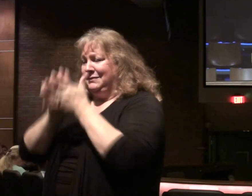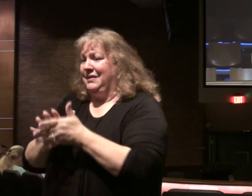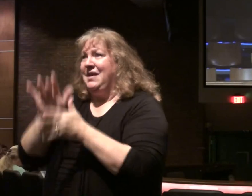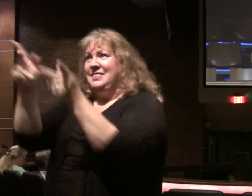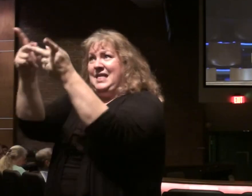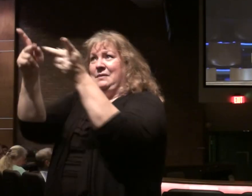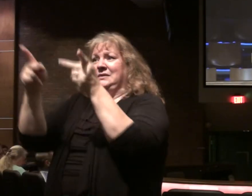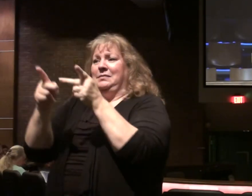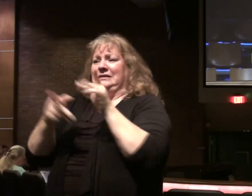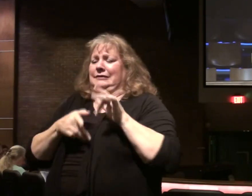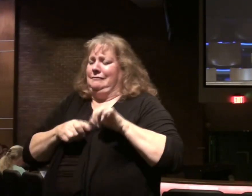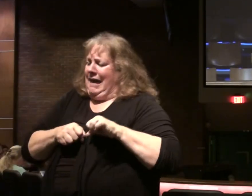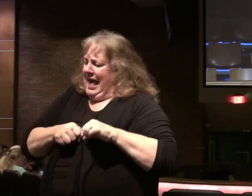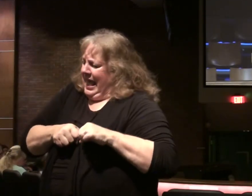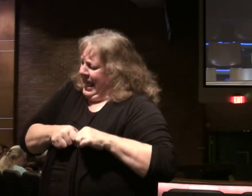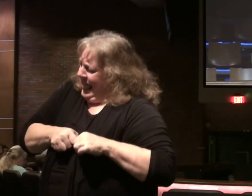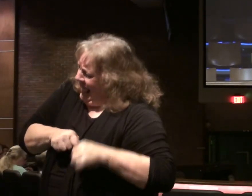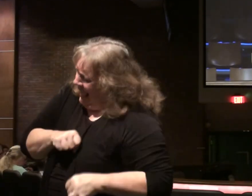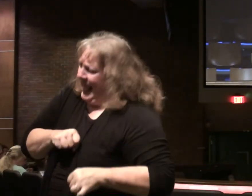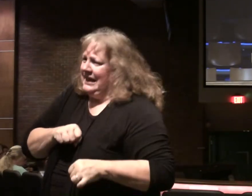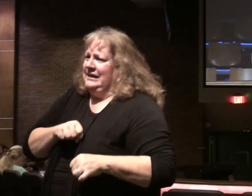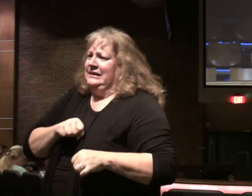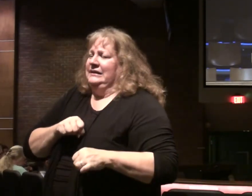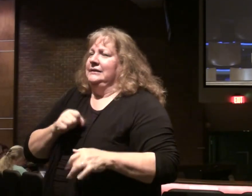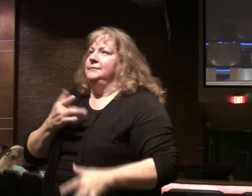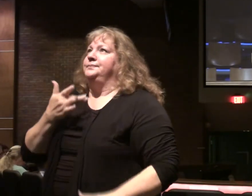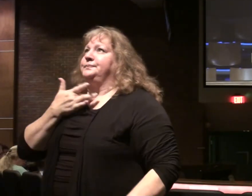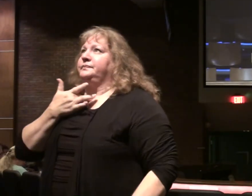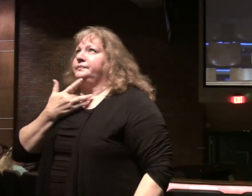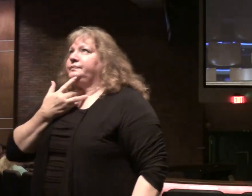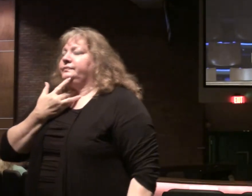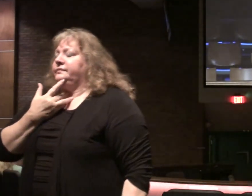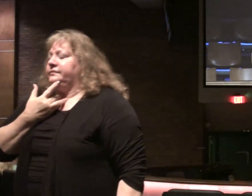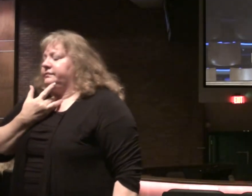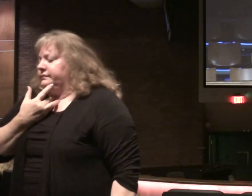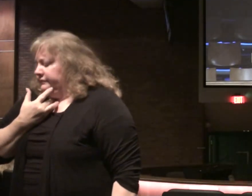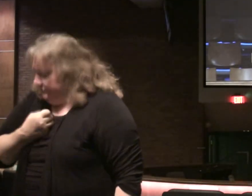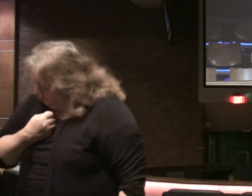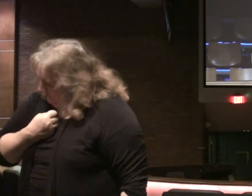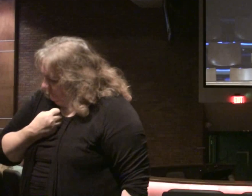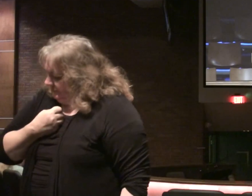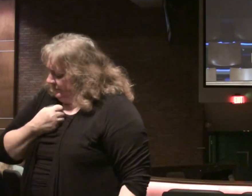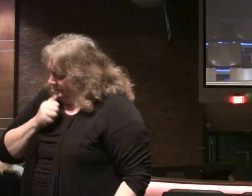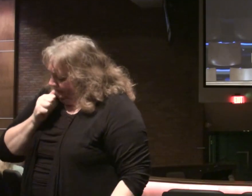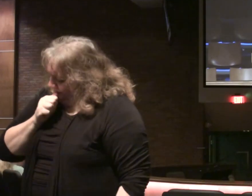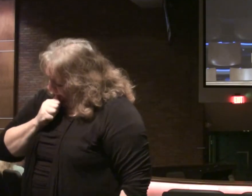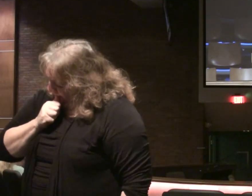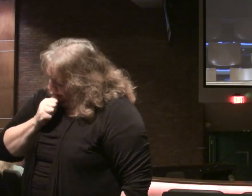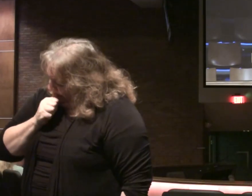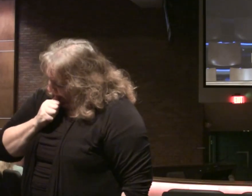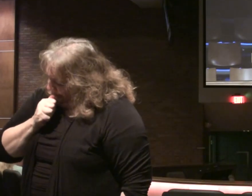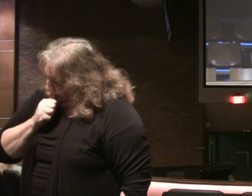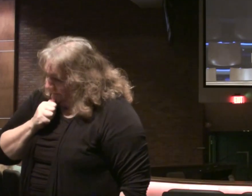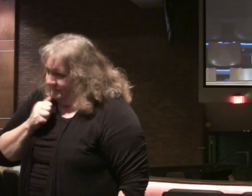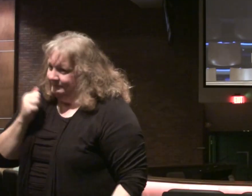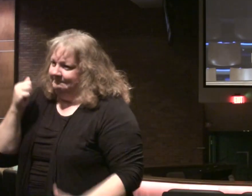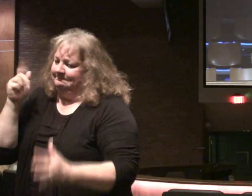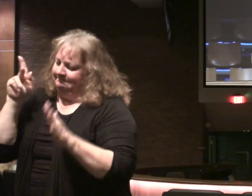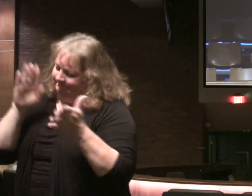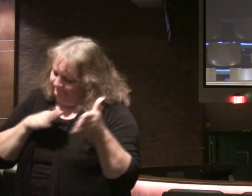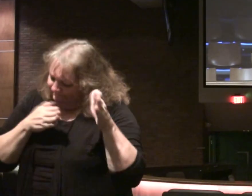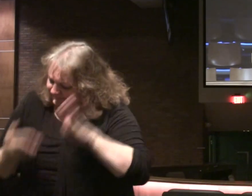place of agony. A place of humiliation. A place of torment. Of execution.